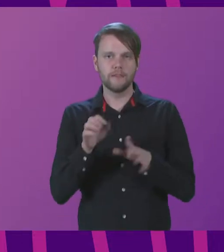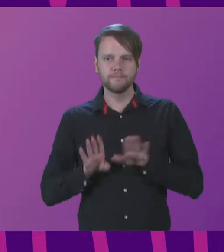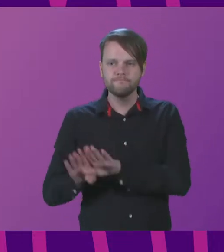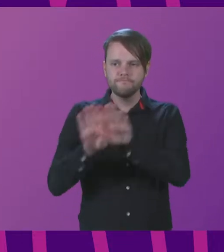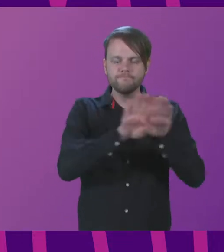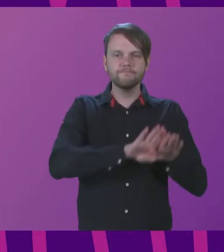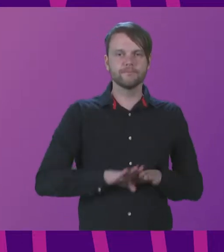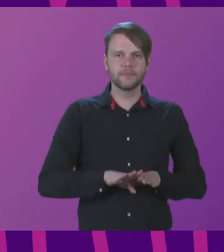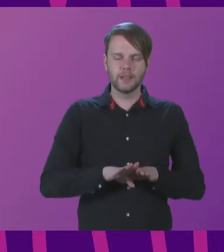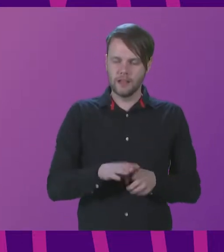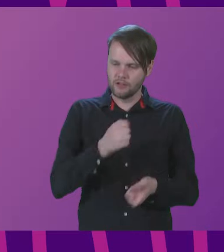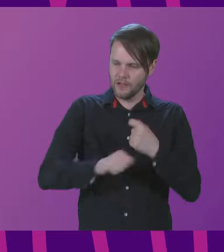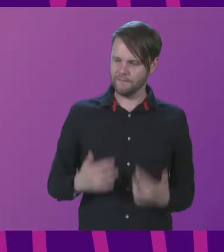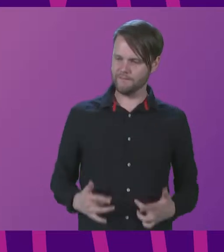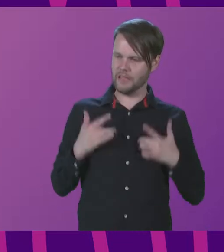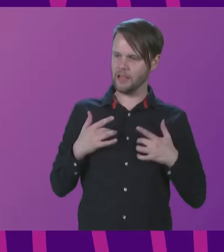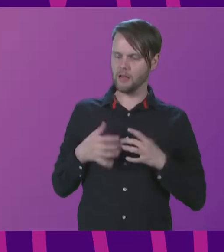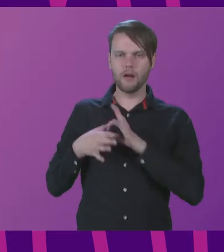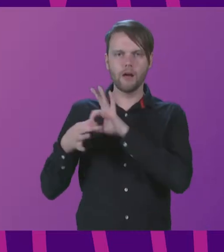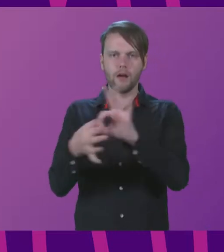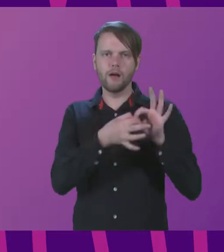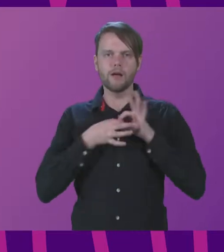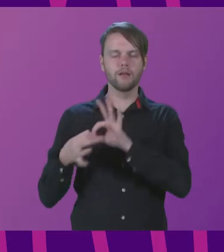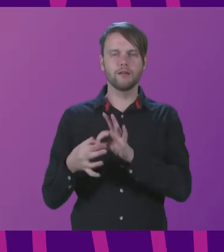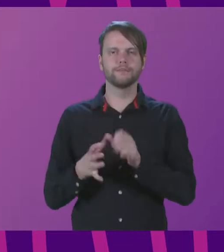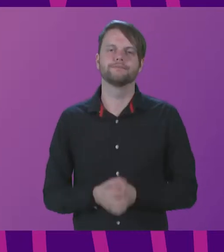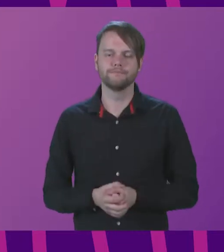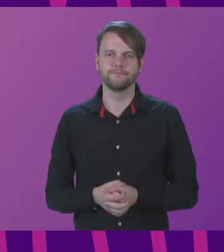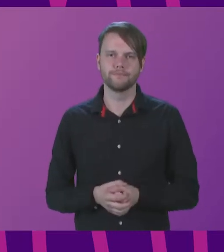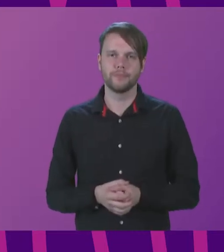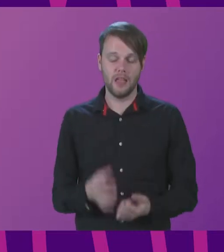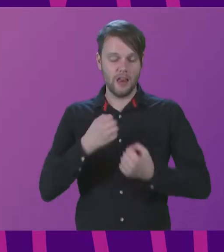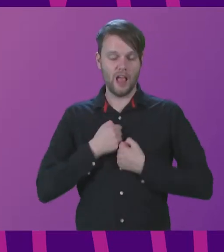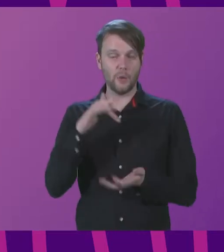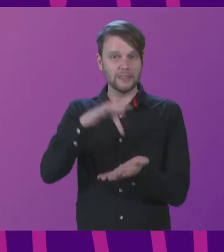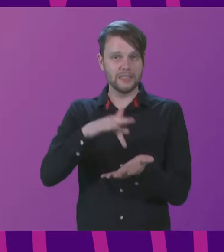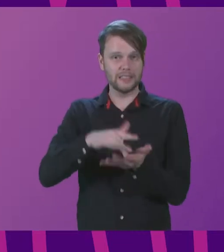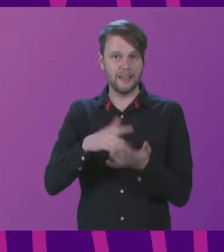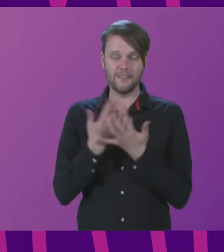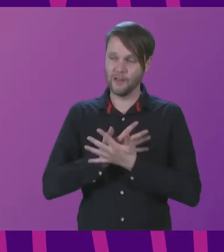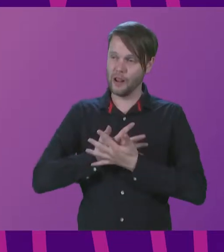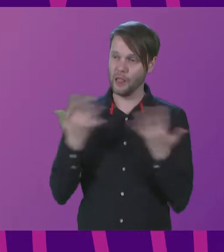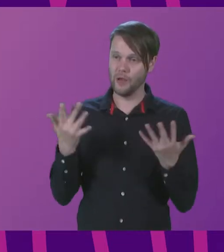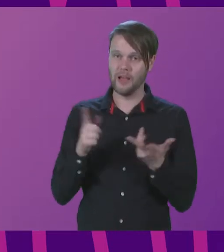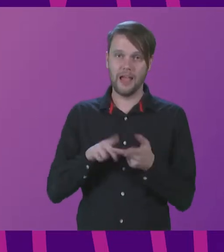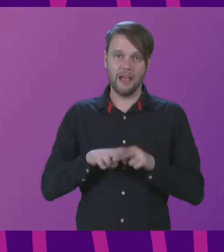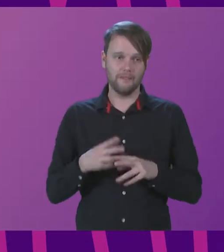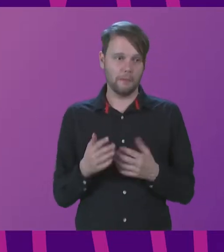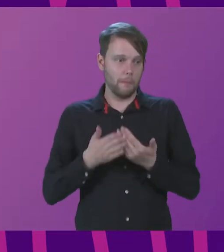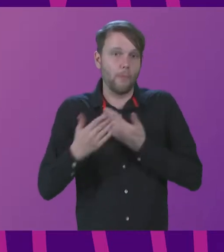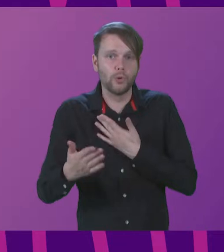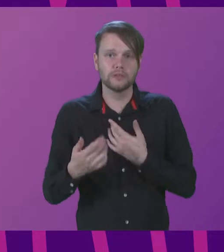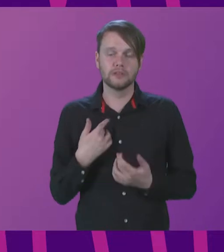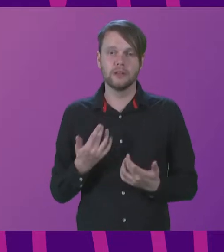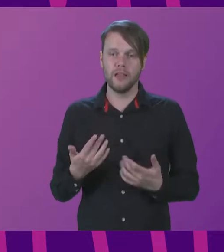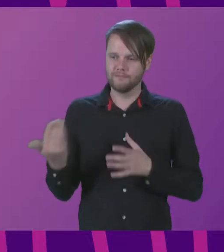and generating feelings of unity. Well, in our city and for many, if not most of the citizens of our city, that